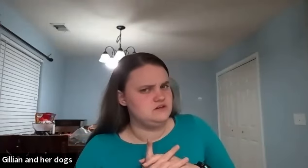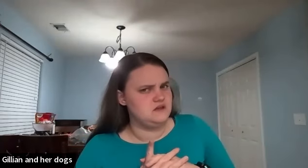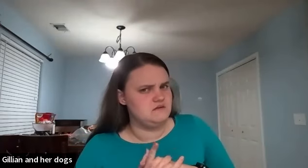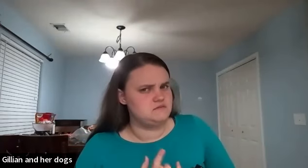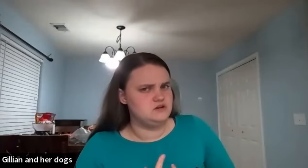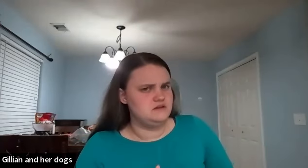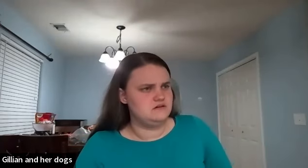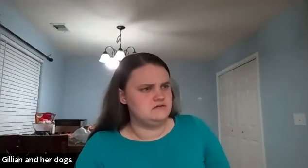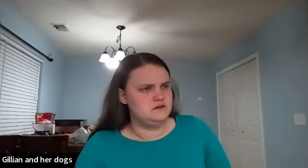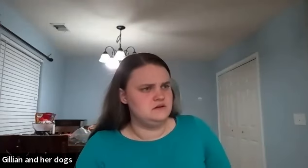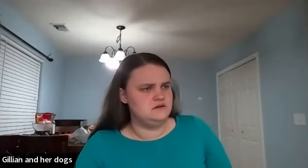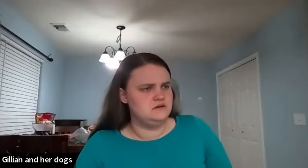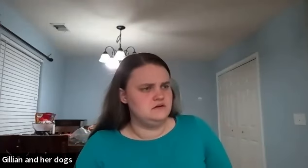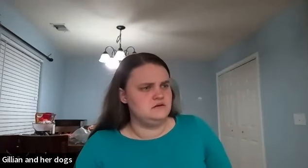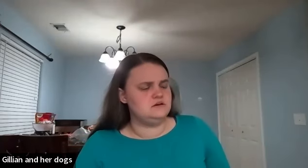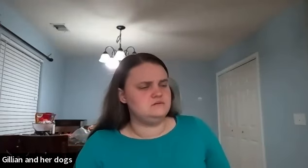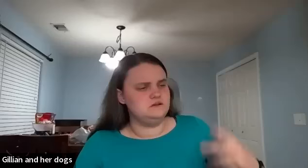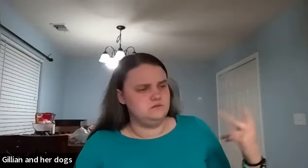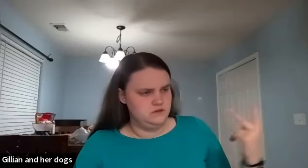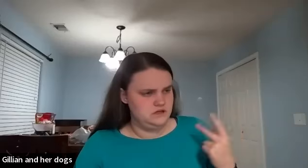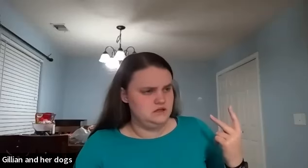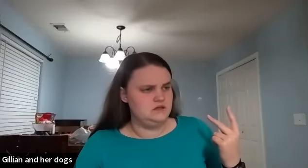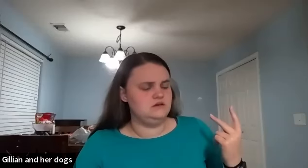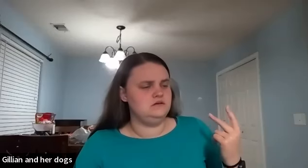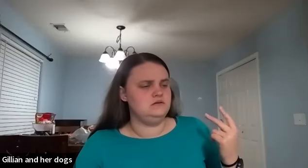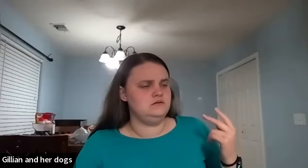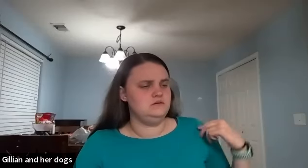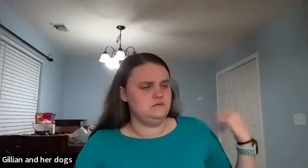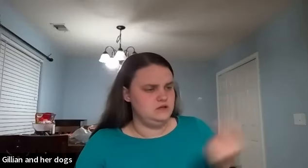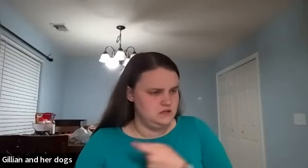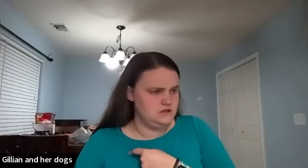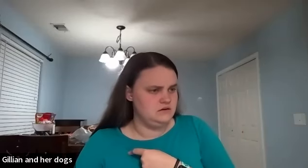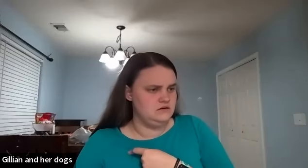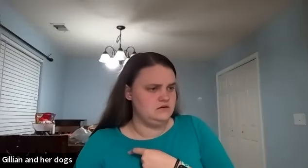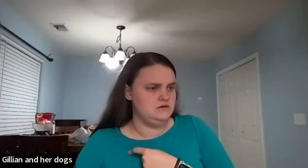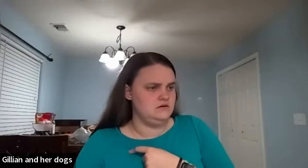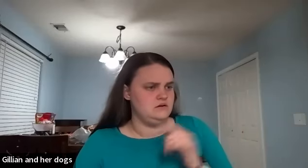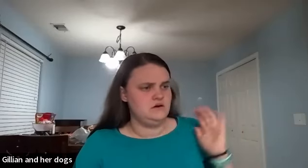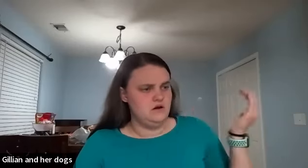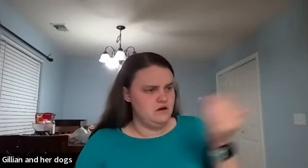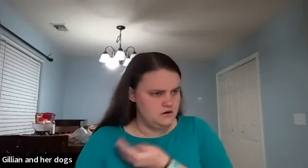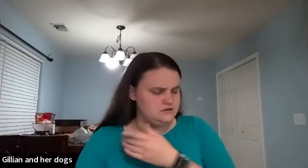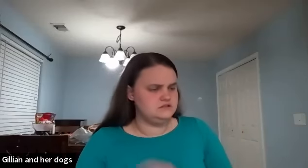you can think of i'm trying to think of because we did we we ours